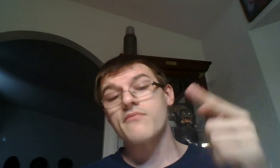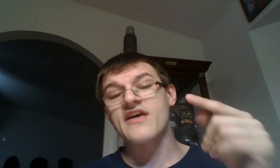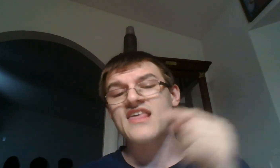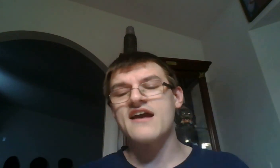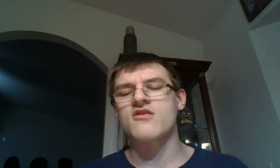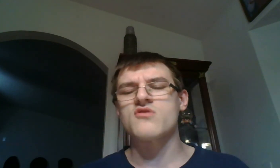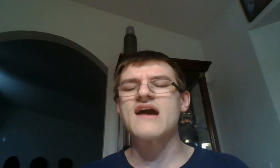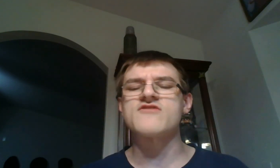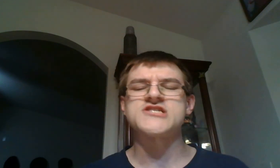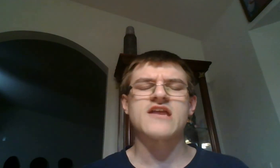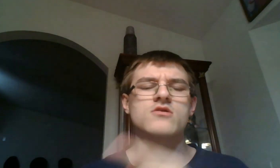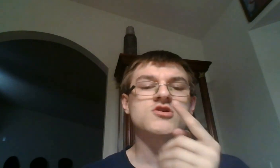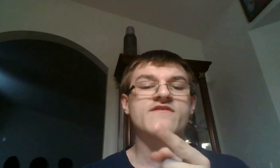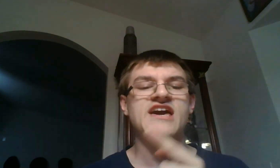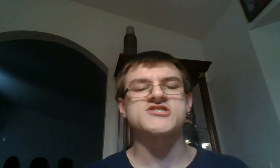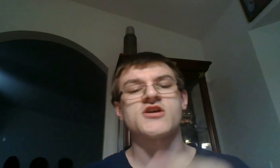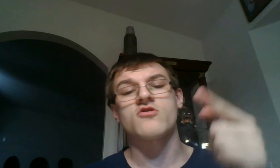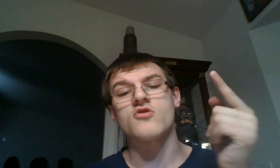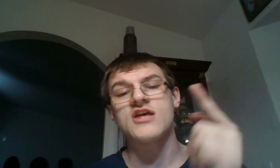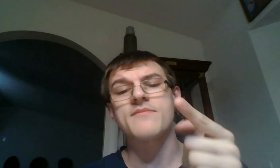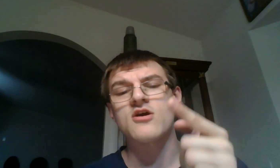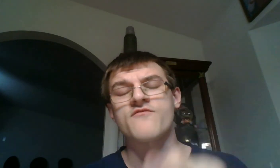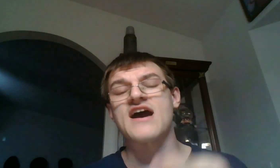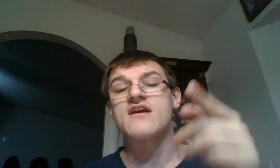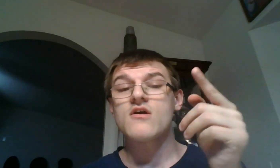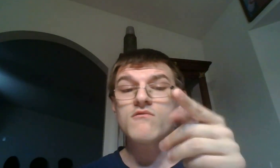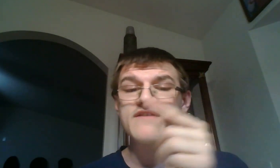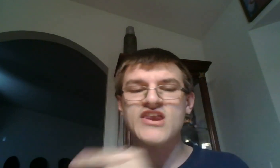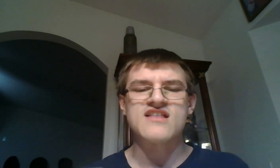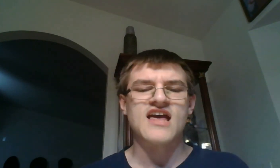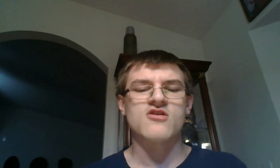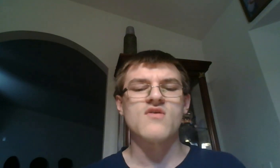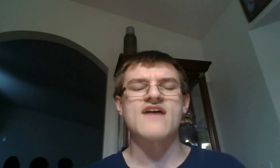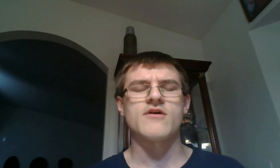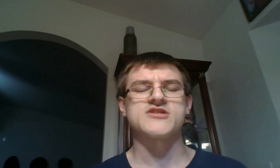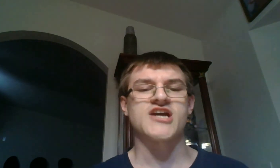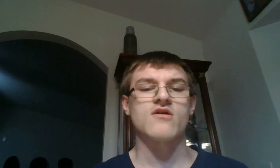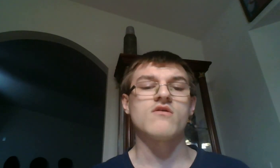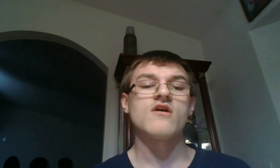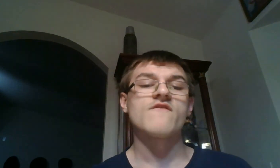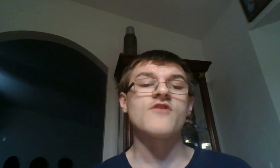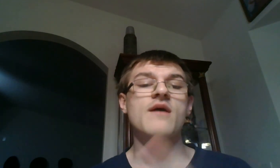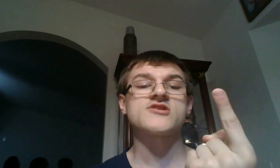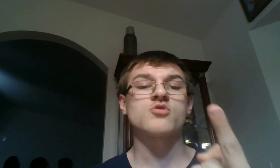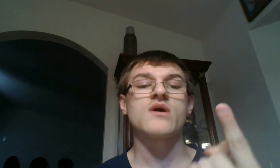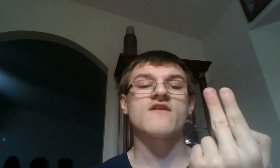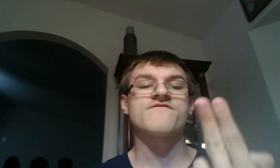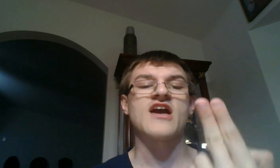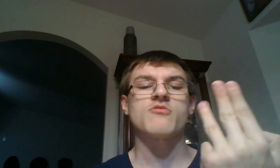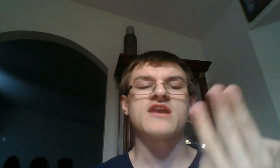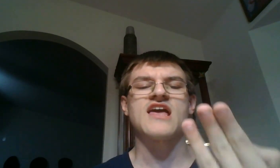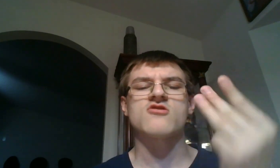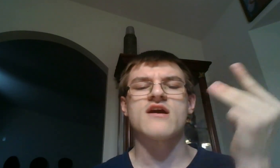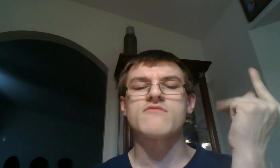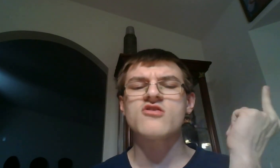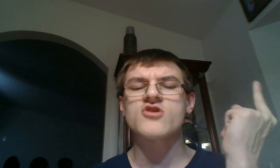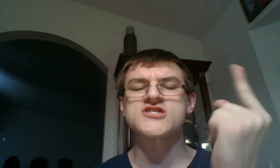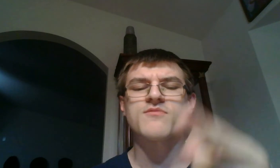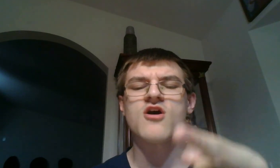Please like and subscribe to the channel so you can me notified when a video does go live on my channel. Follow me on Twitter, Facebook, and Instagram. Link in description below for